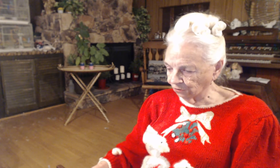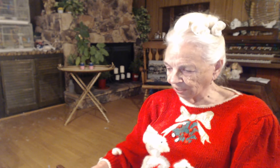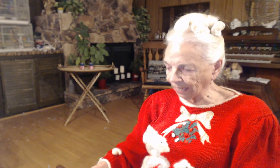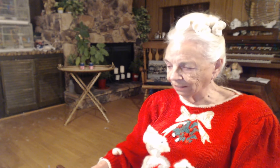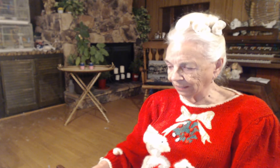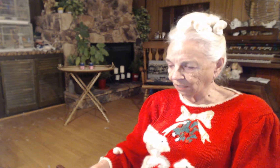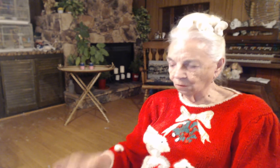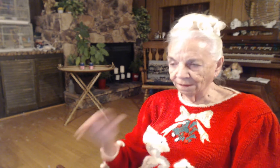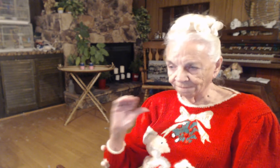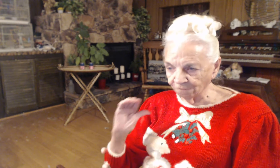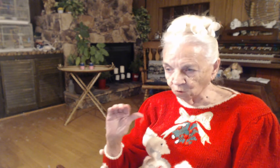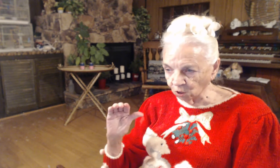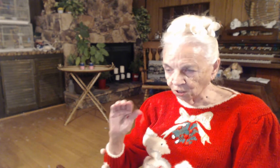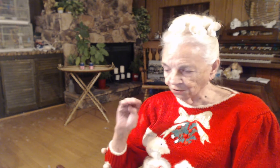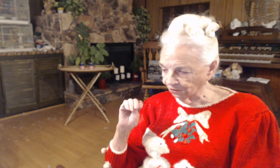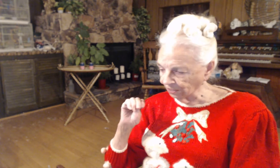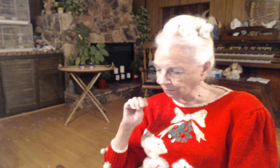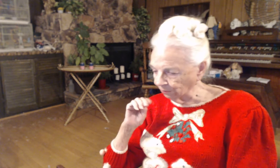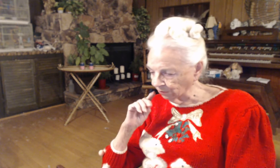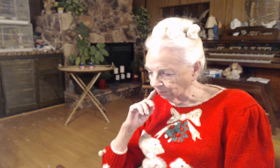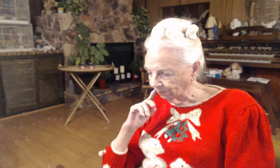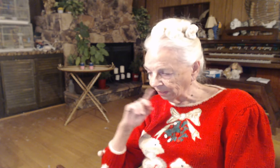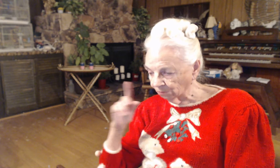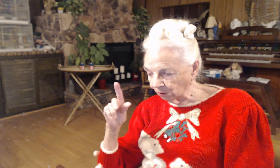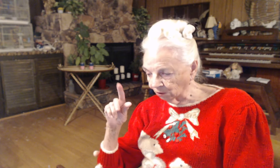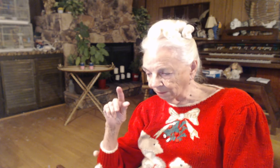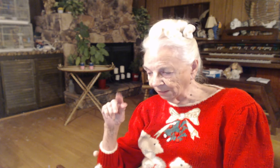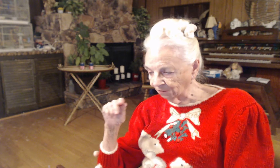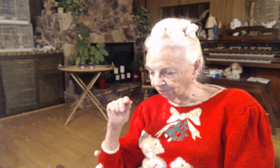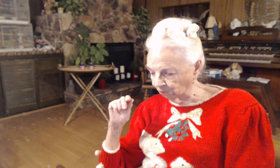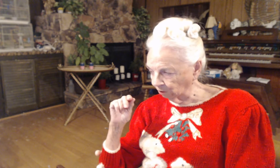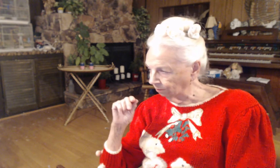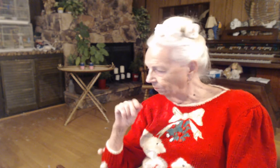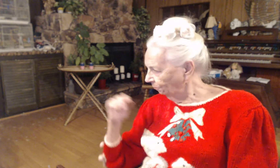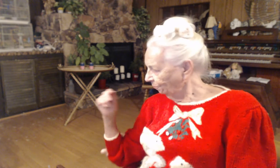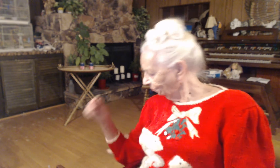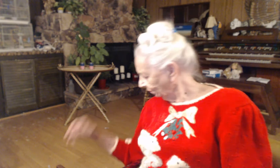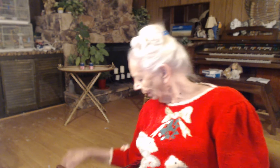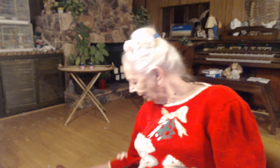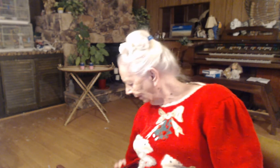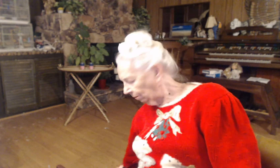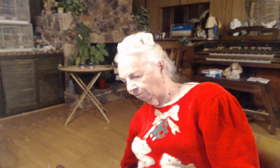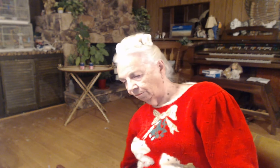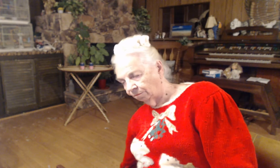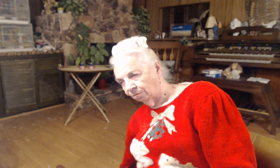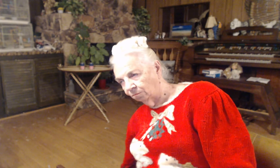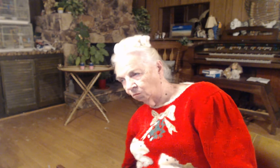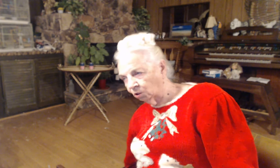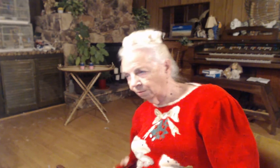Galilee with four disciples. We go to Matthew 4. I've got to get more of my